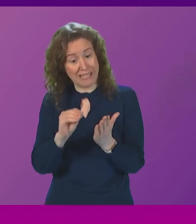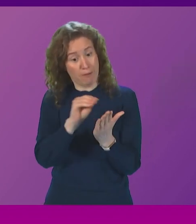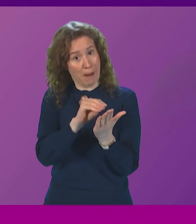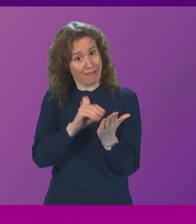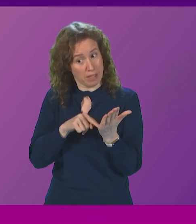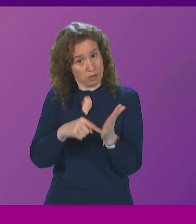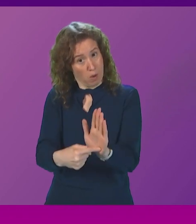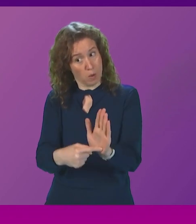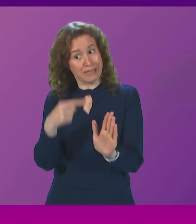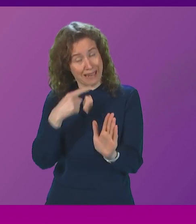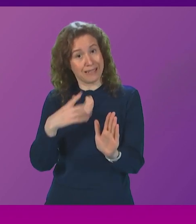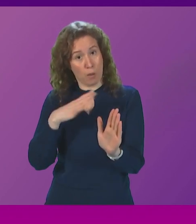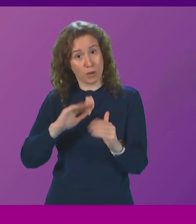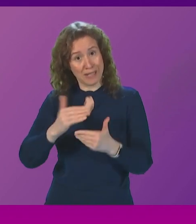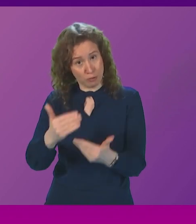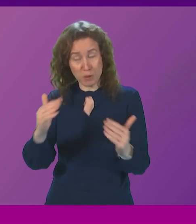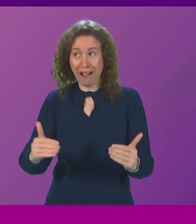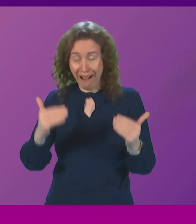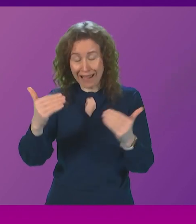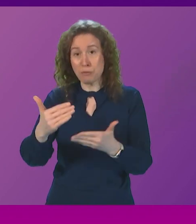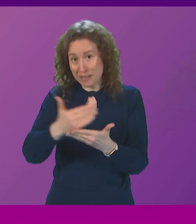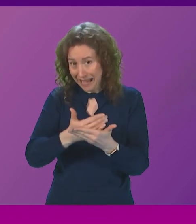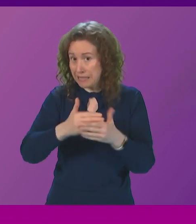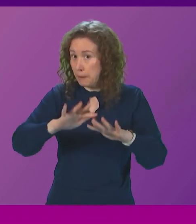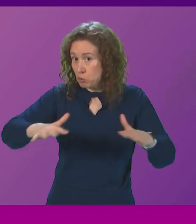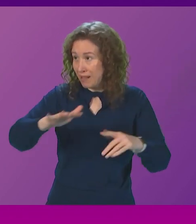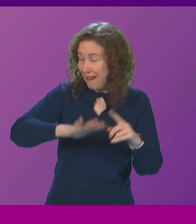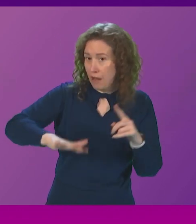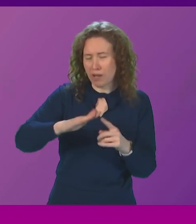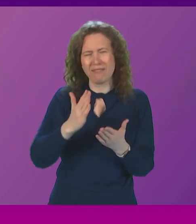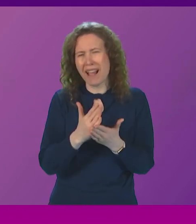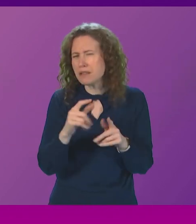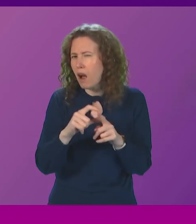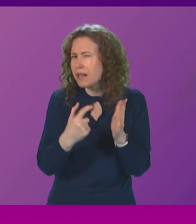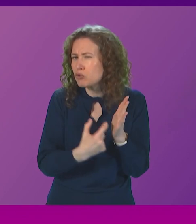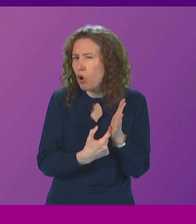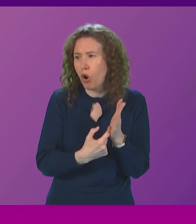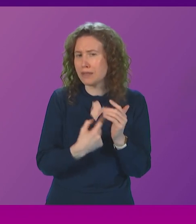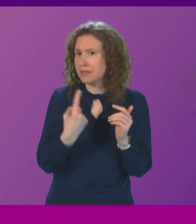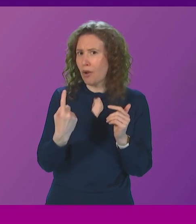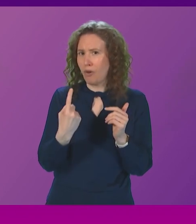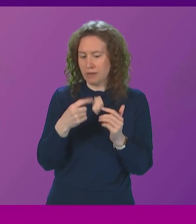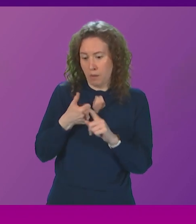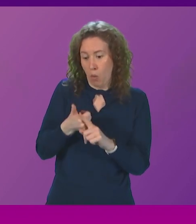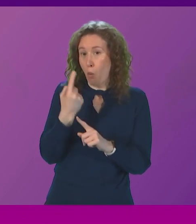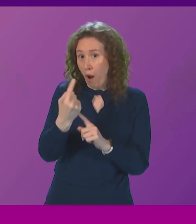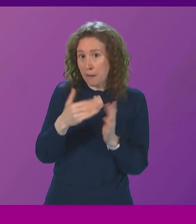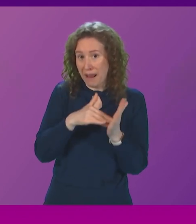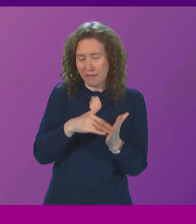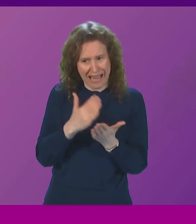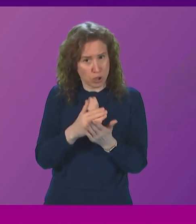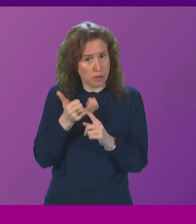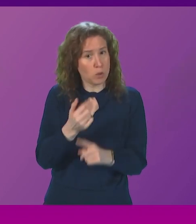to introduce highly protected marine areas. In fact, Douglas Ross didn't just stand on one manifesto, he stood on two